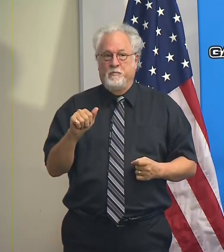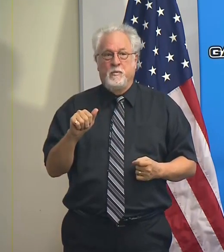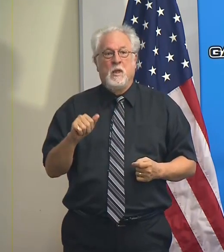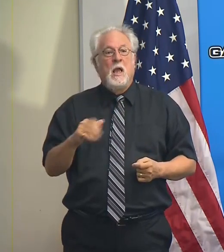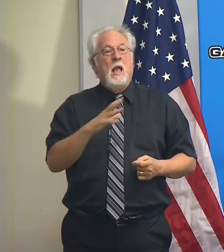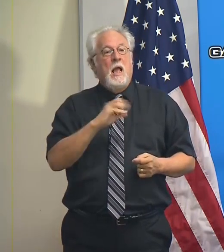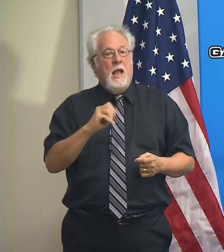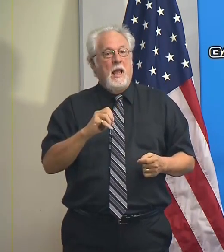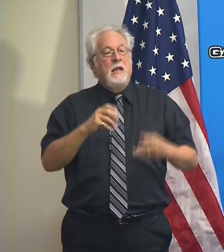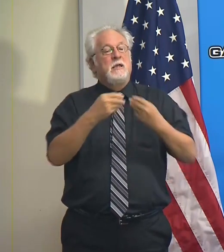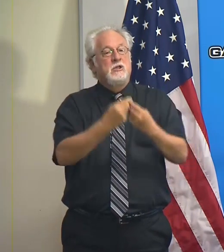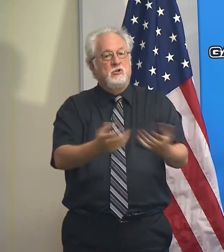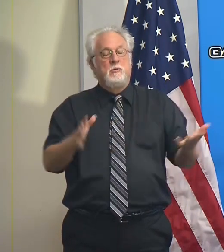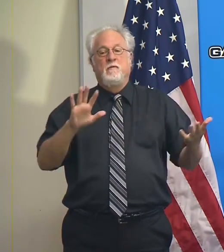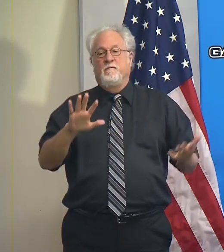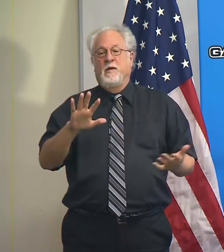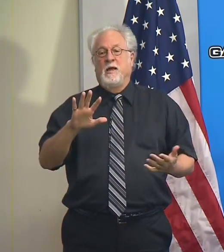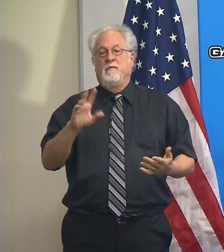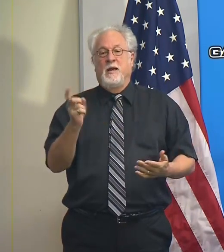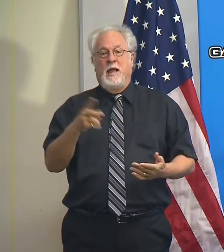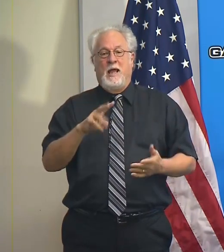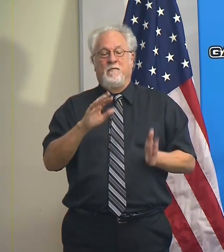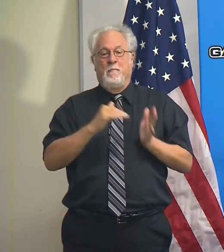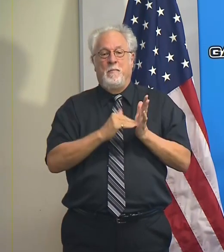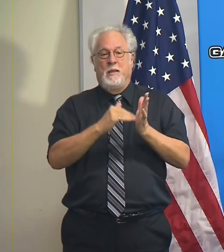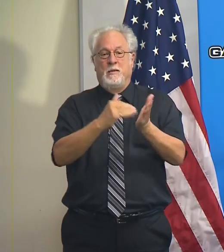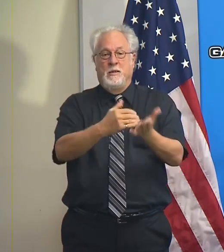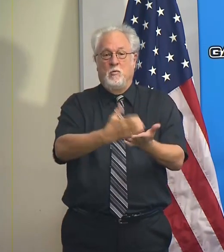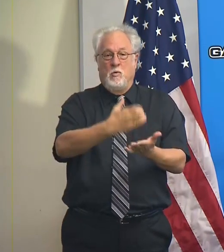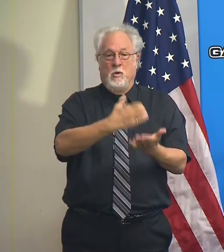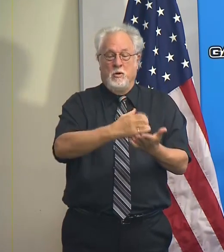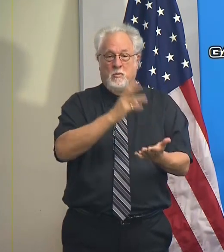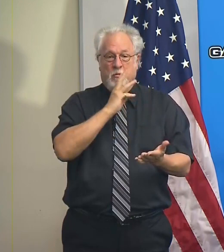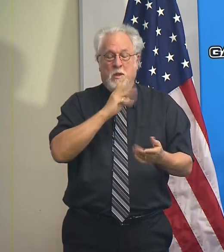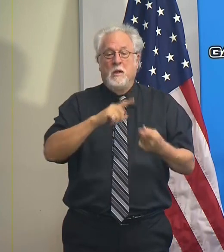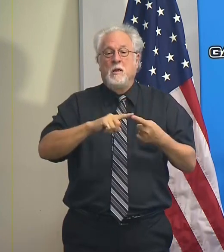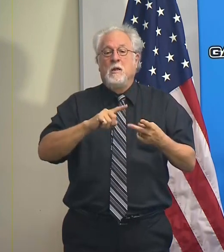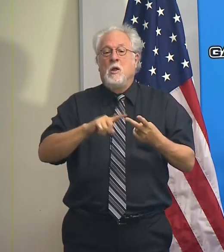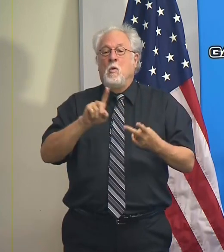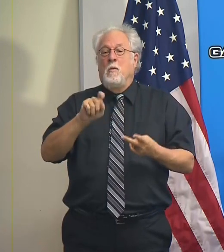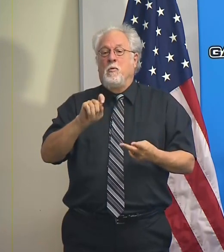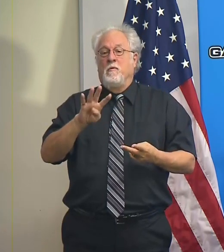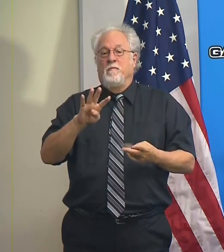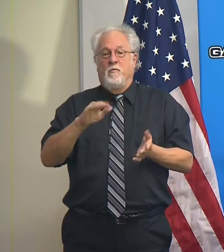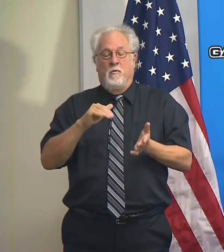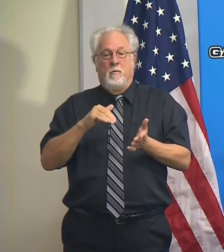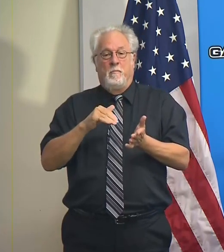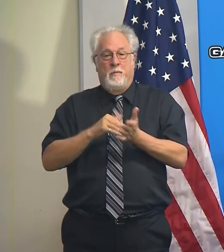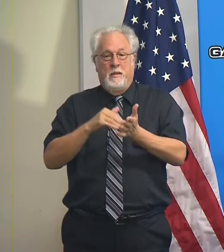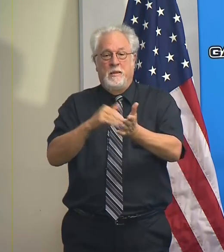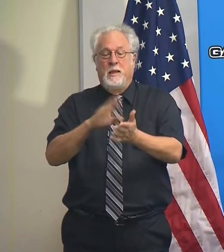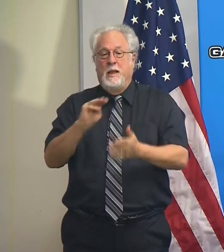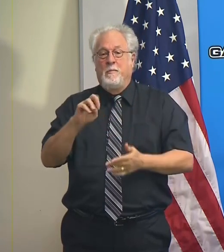And they have distributed 5.5 million liters of water, 4.1 million MREs,